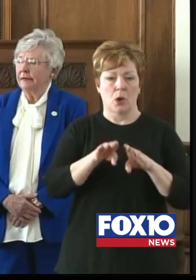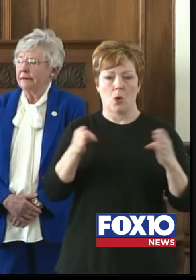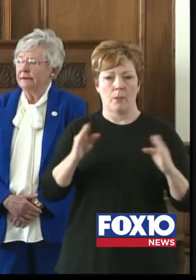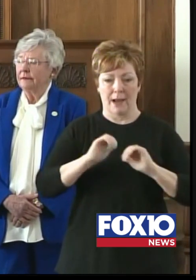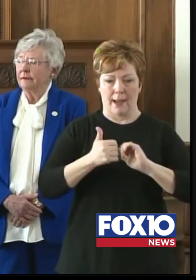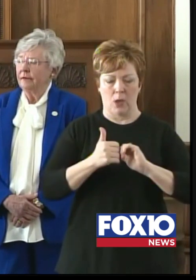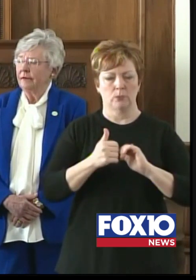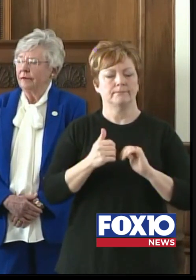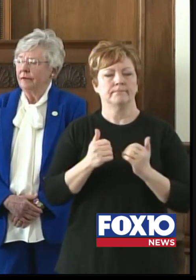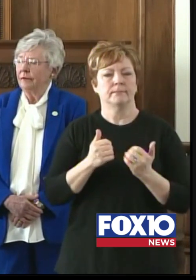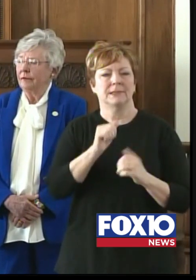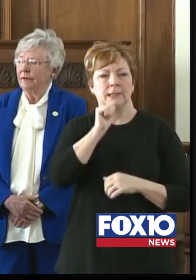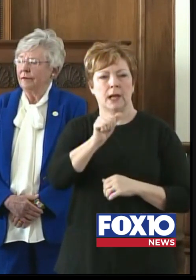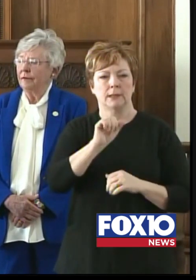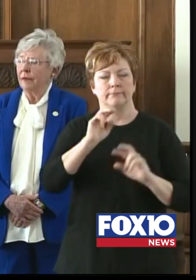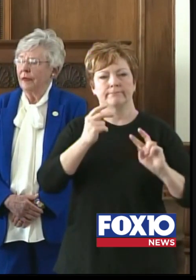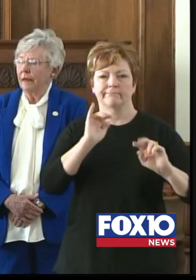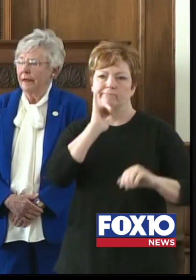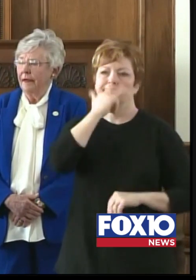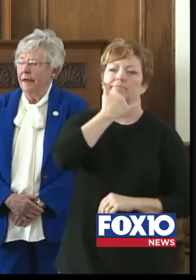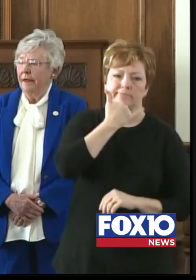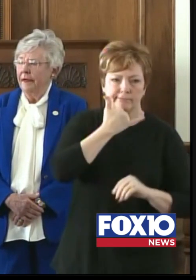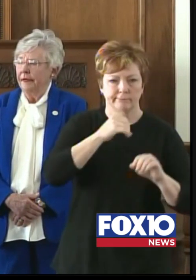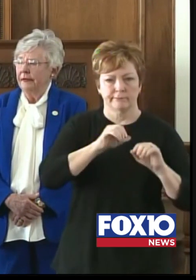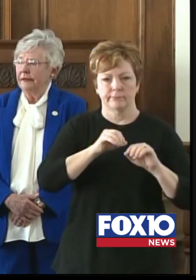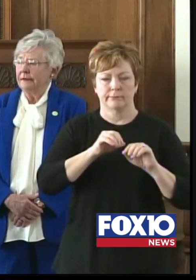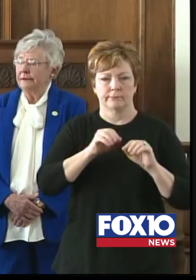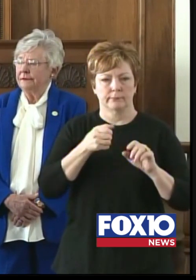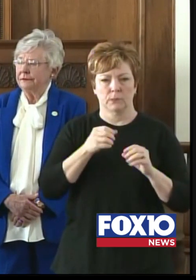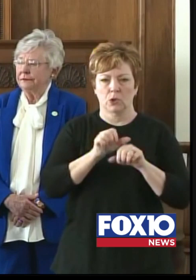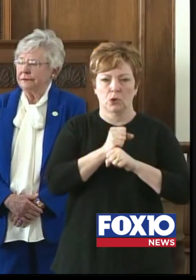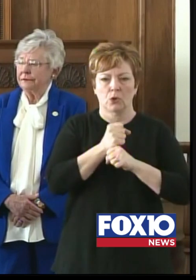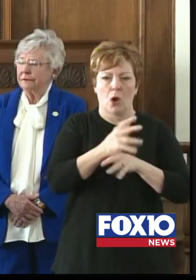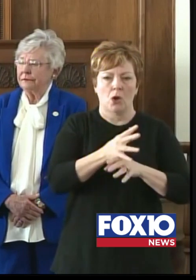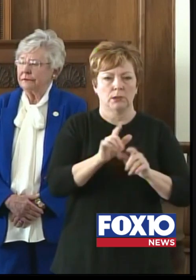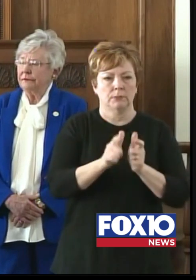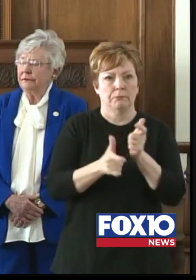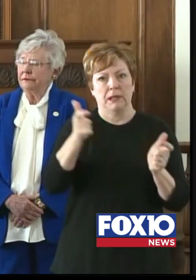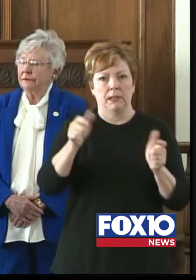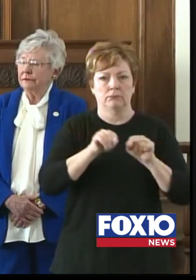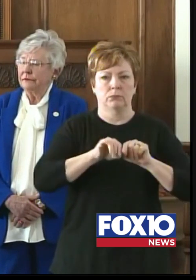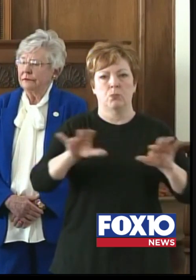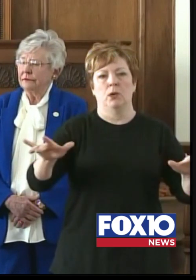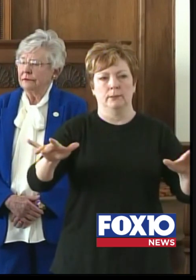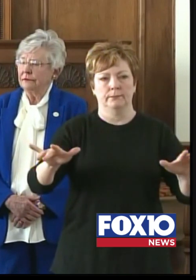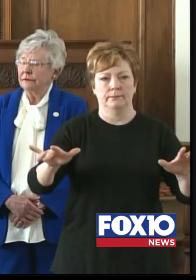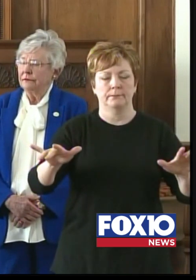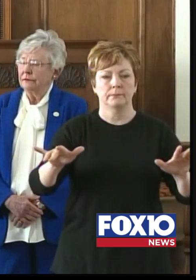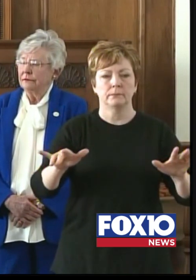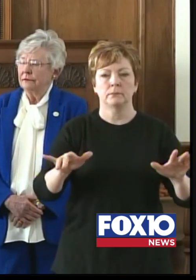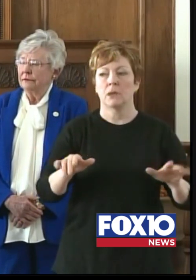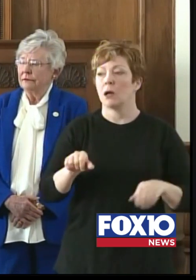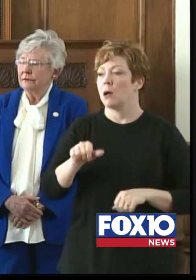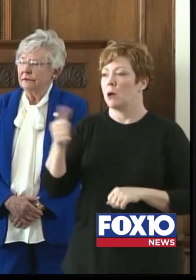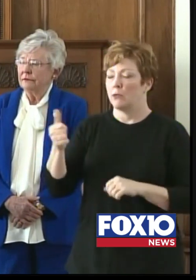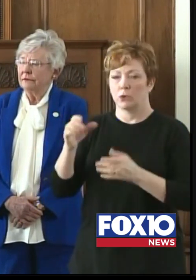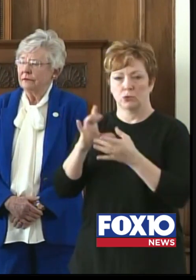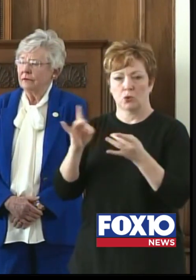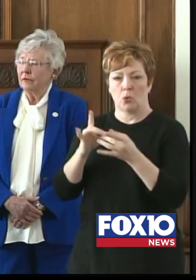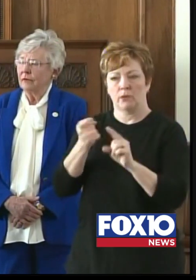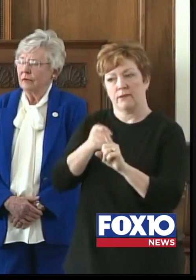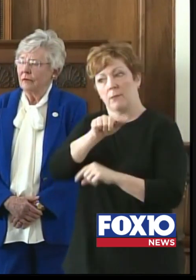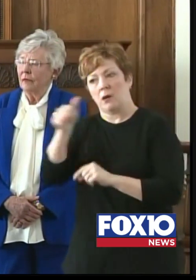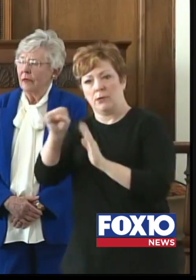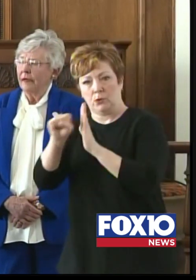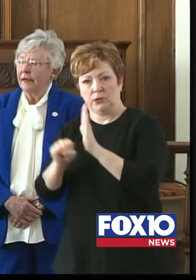that will not inadvertently facilitate an outbreak of this virus. Many sad stories from other states have emerged where COVID